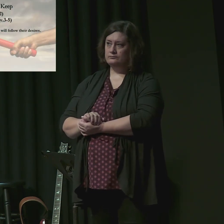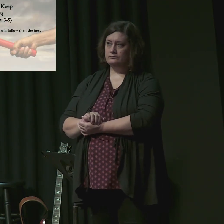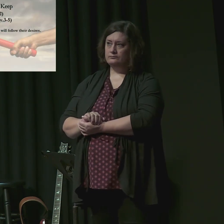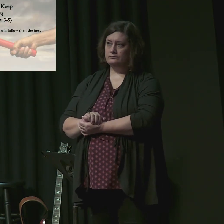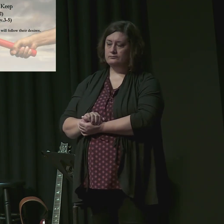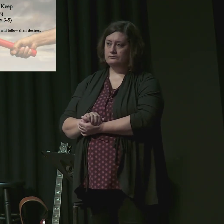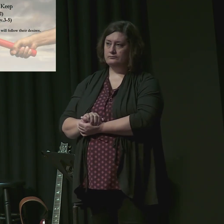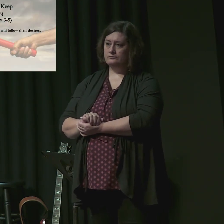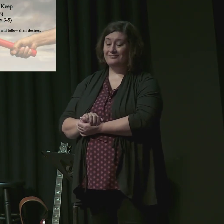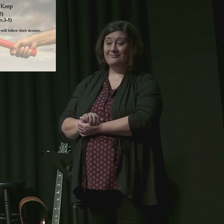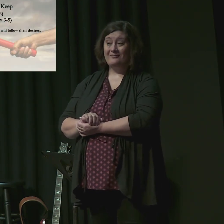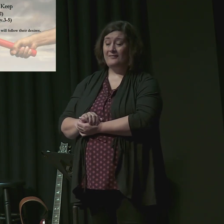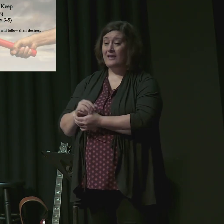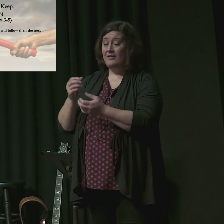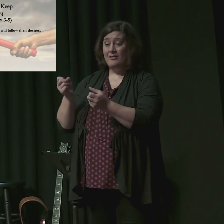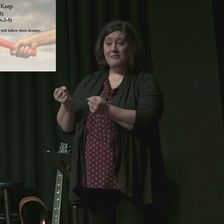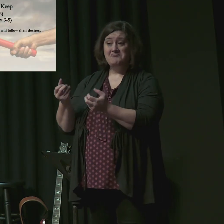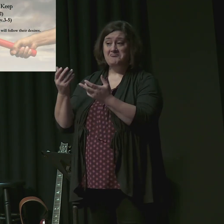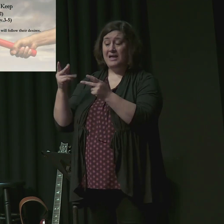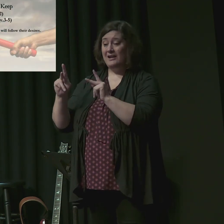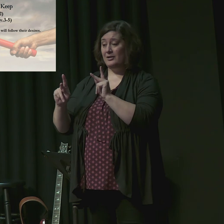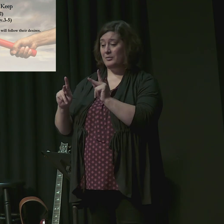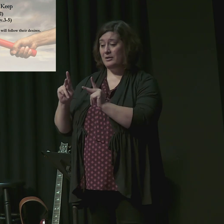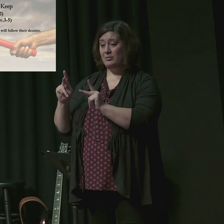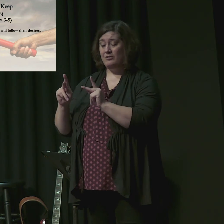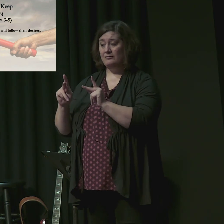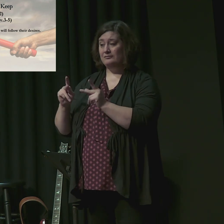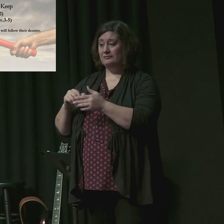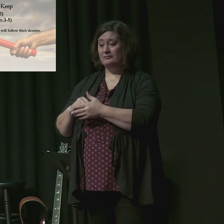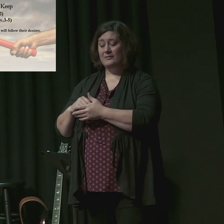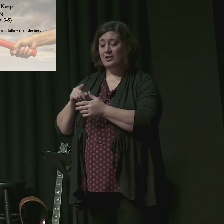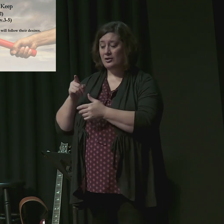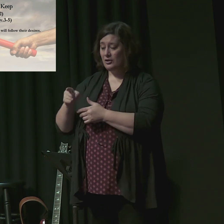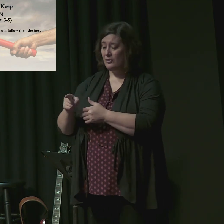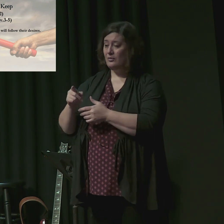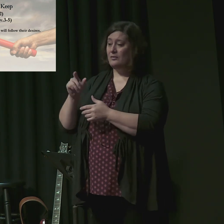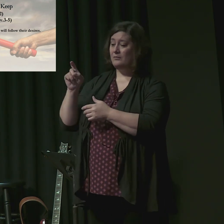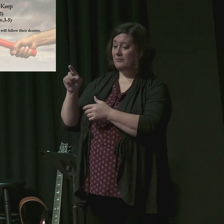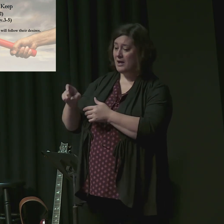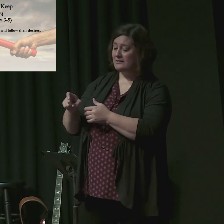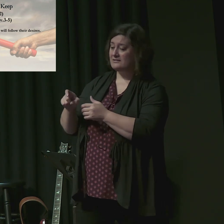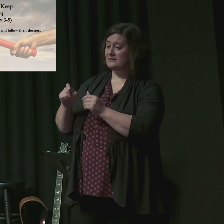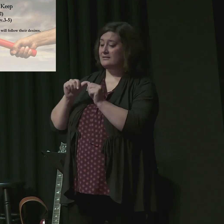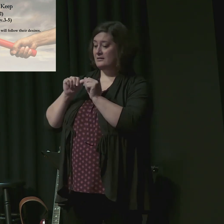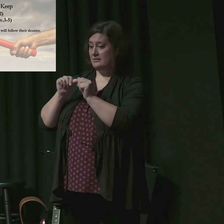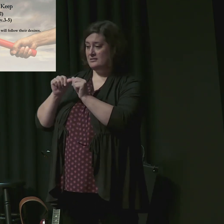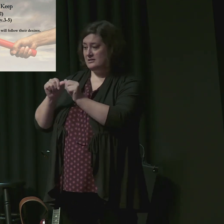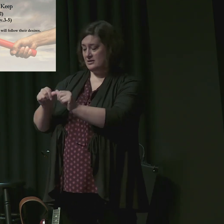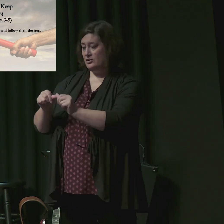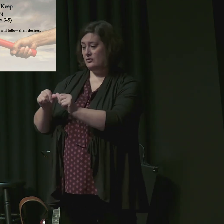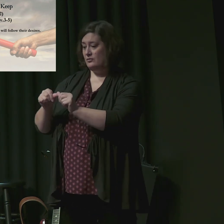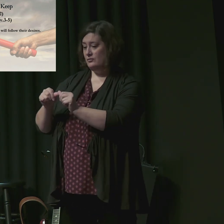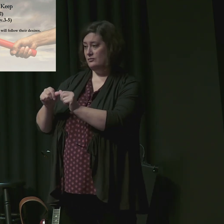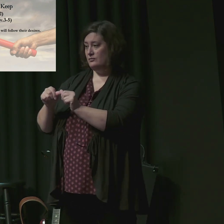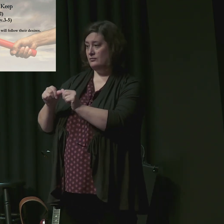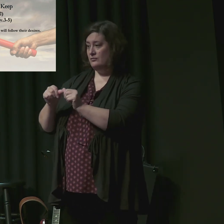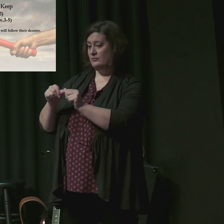What great words these are and so much needed today just not by modern day Timothy's but by all God's